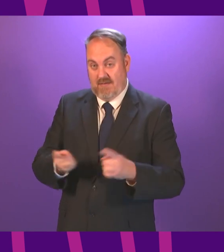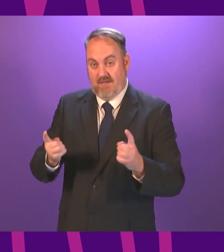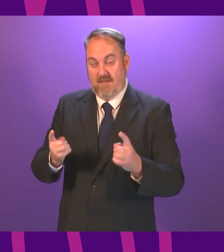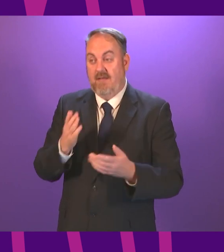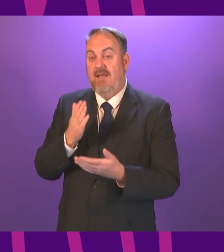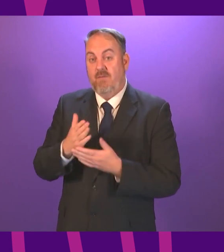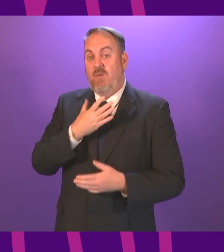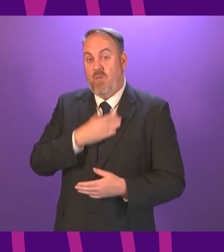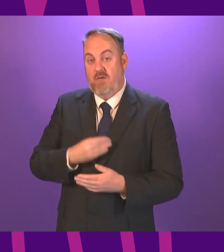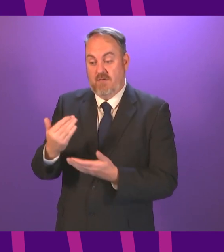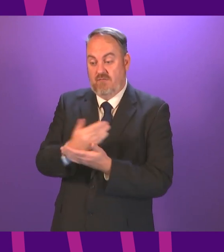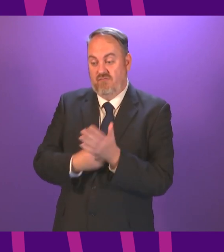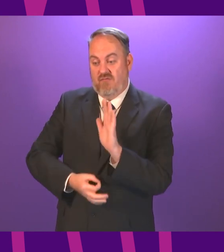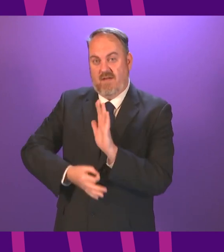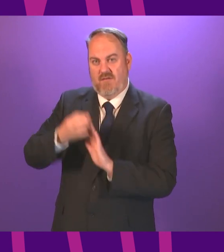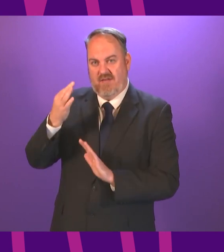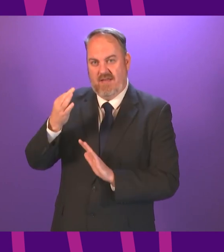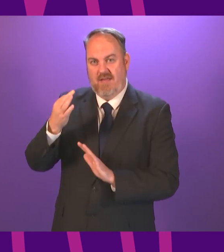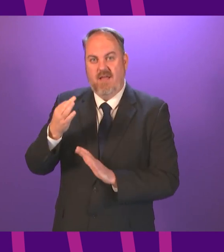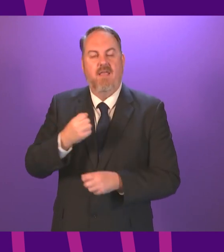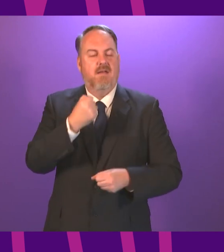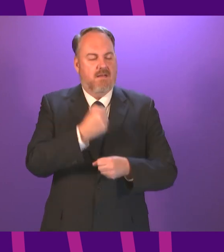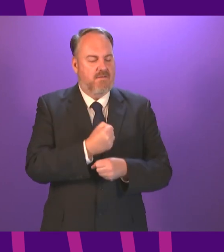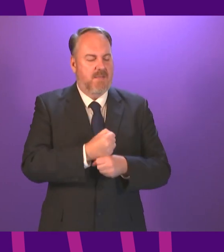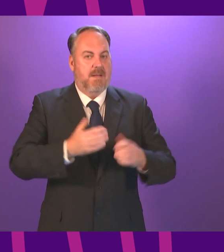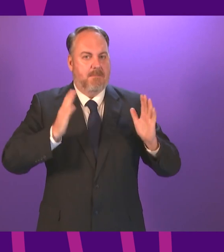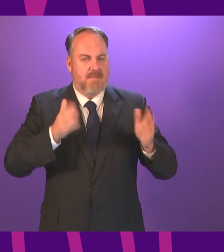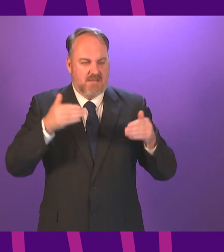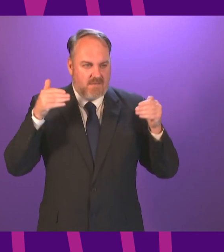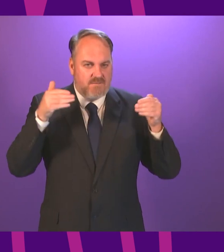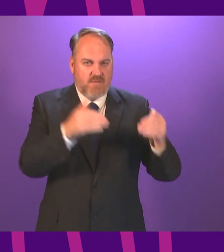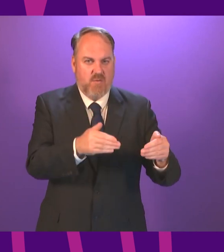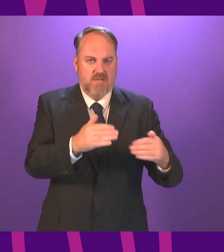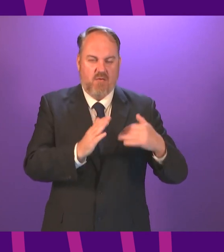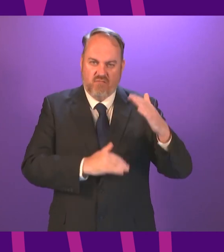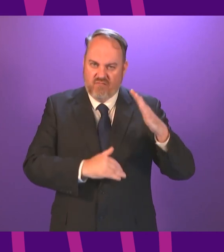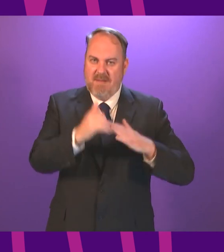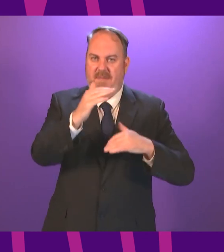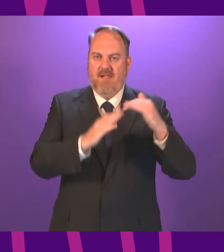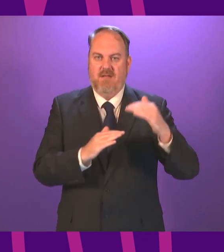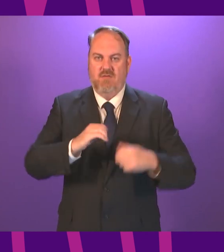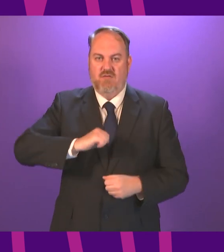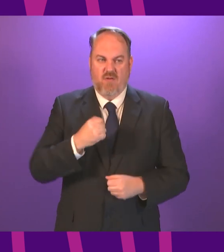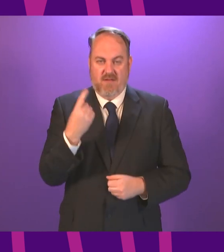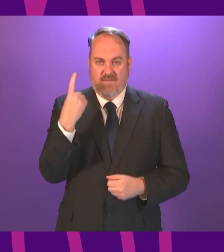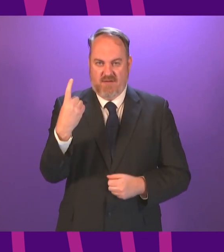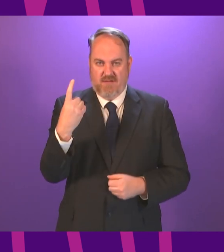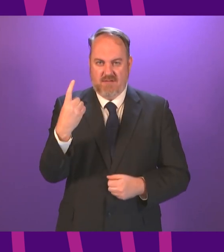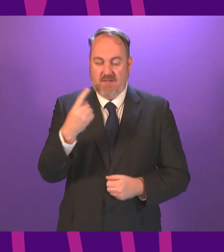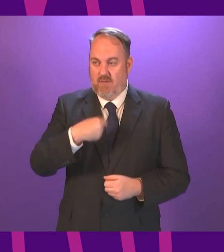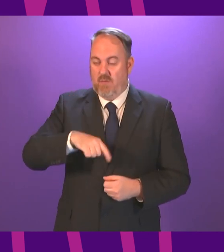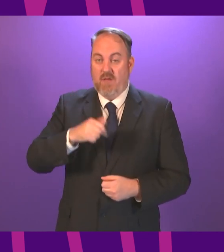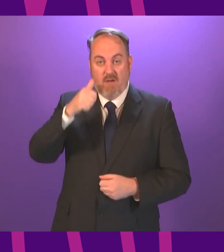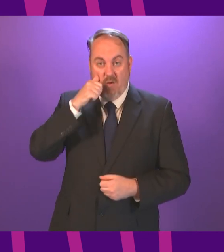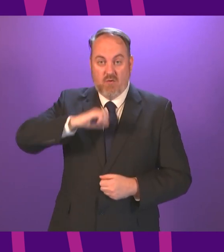to recover fully we need a government which is 100% focused on rebuilding Scotland our country is still deeply